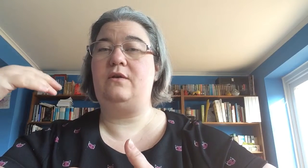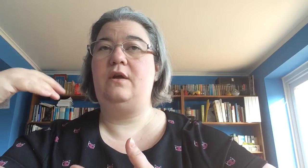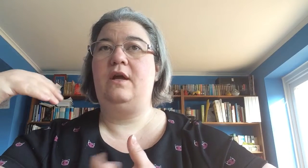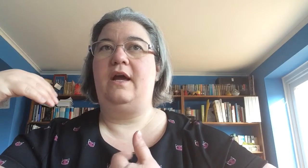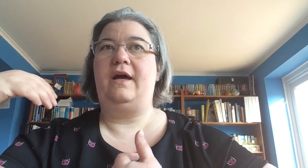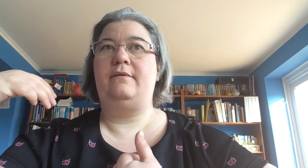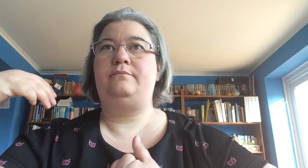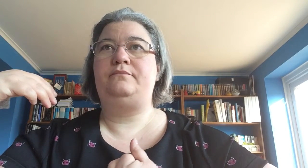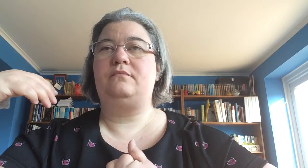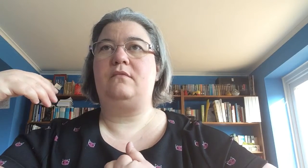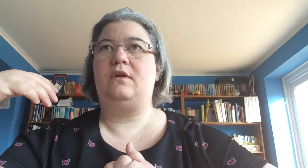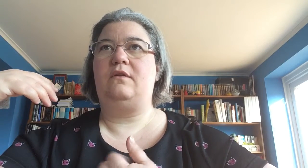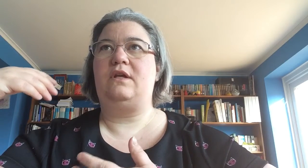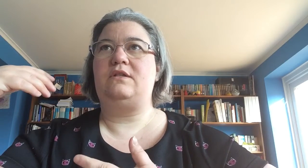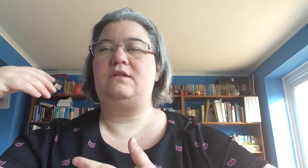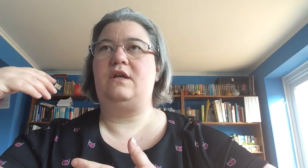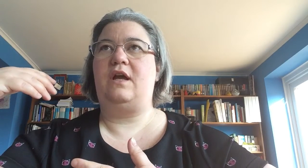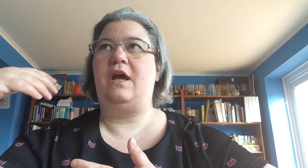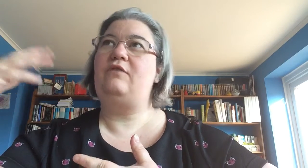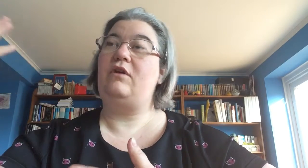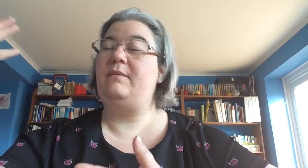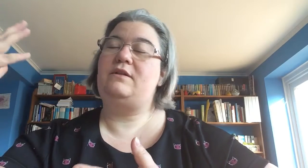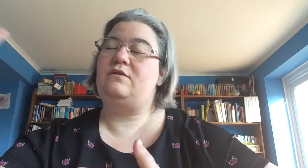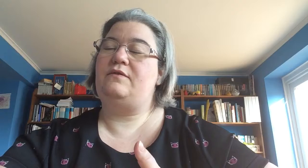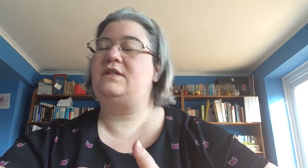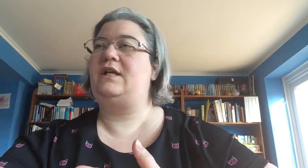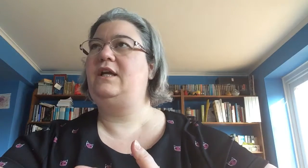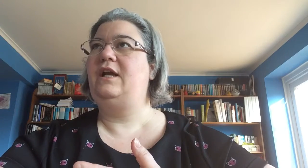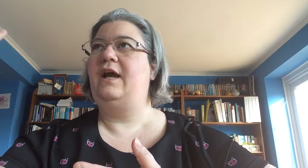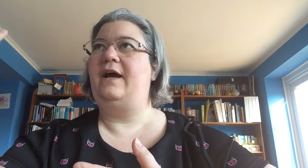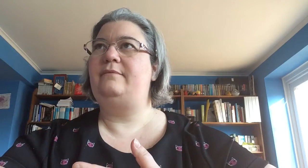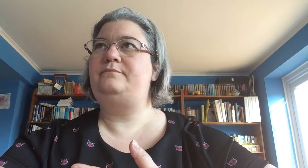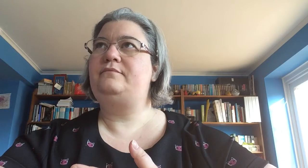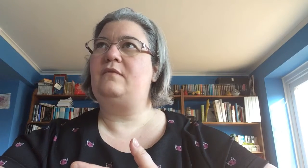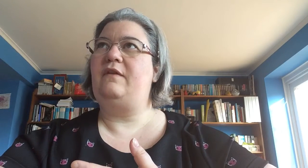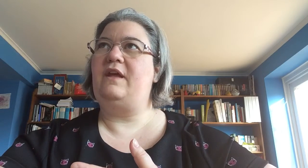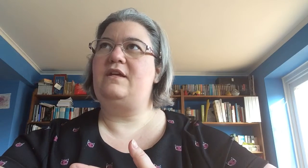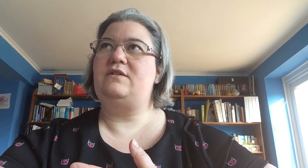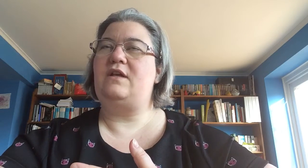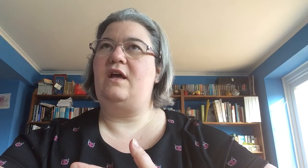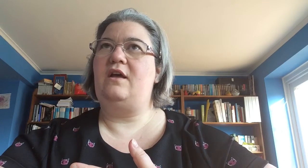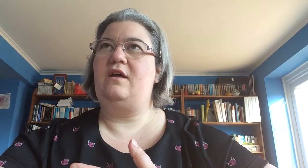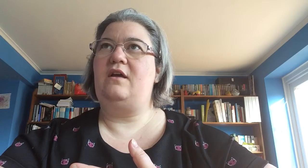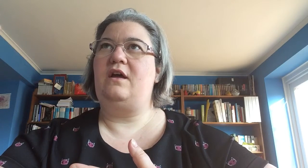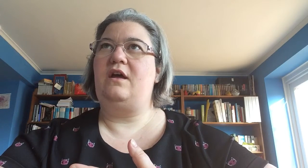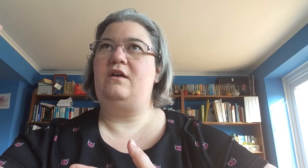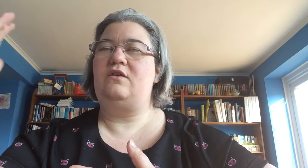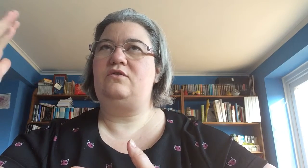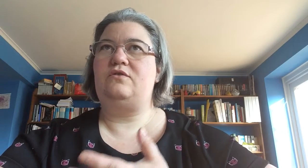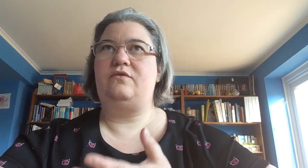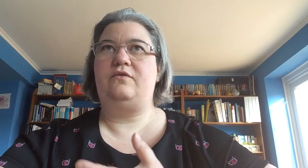and romance, obviously, there's a sort of